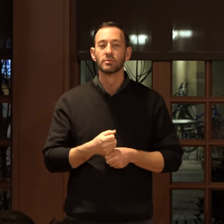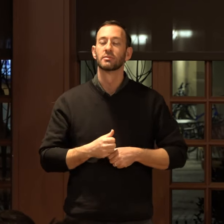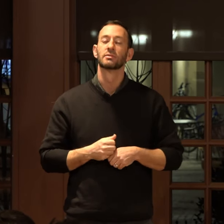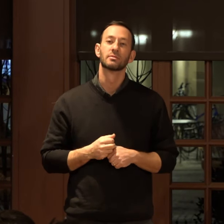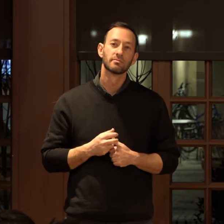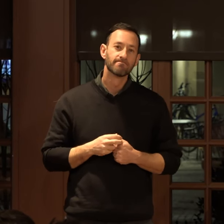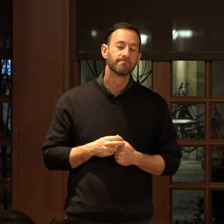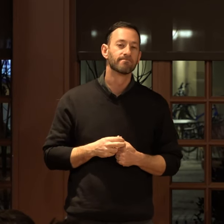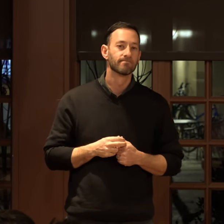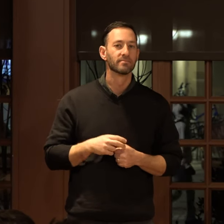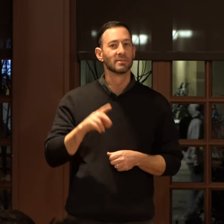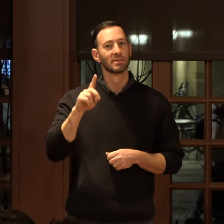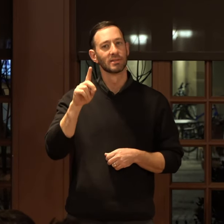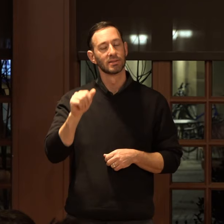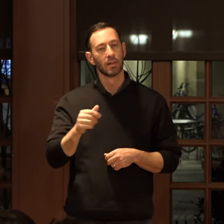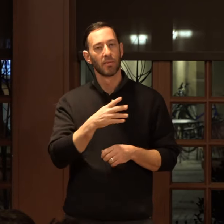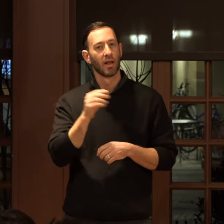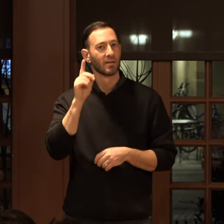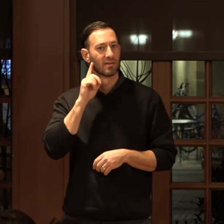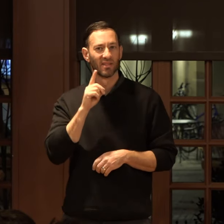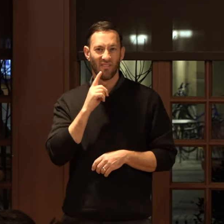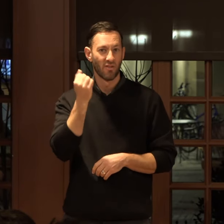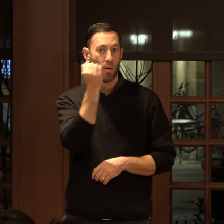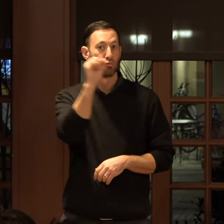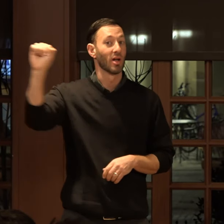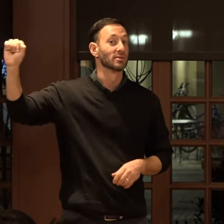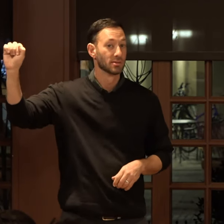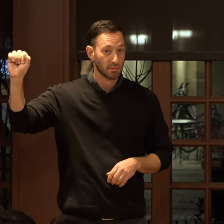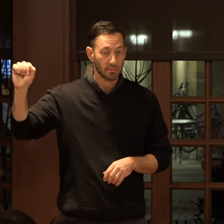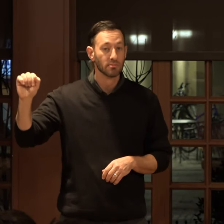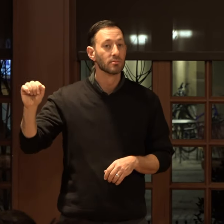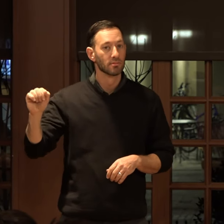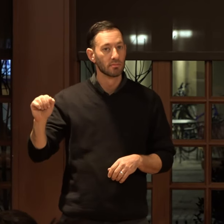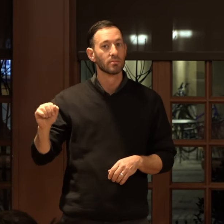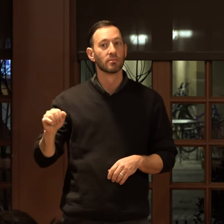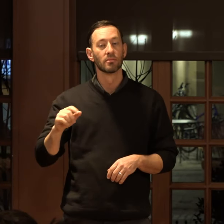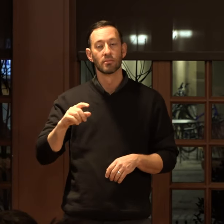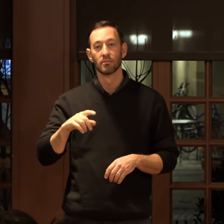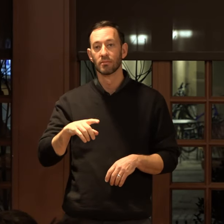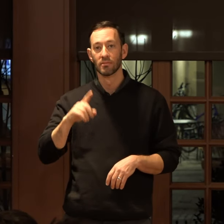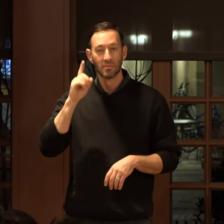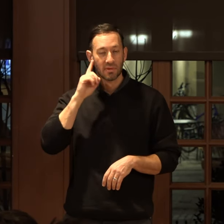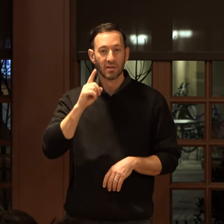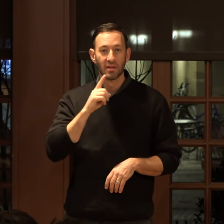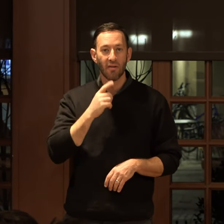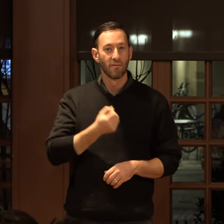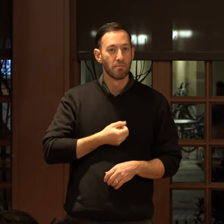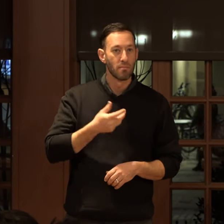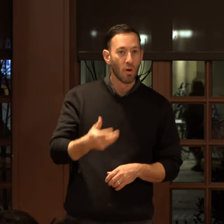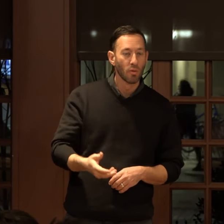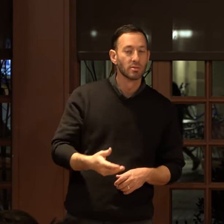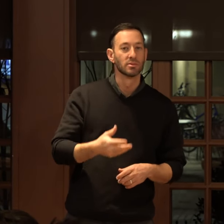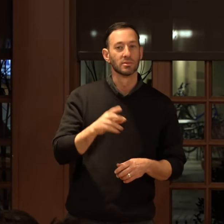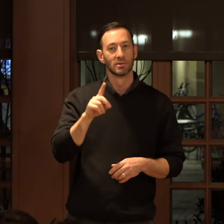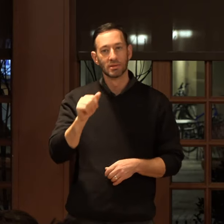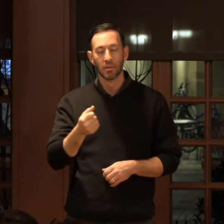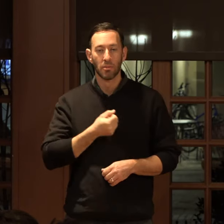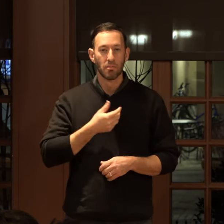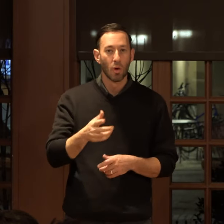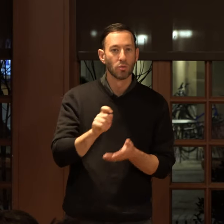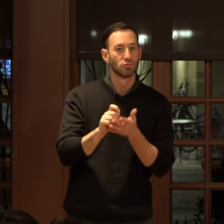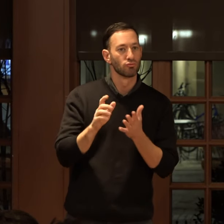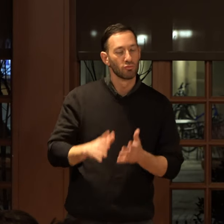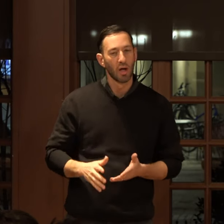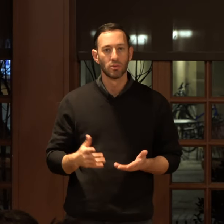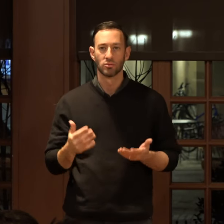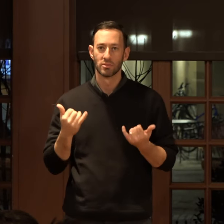disabled and deaf uprising of diss and deaf poets and writers coming together and sort of pushing